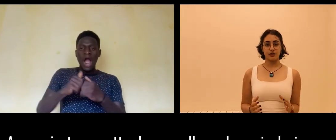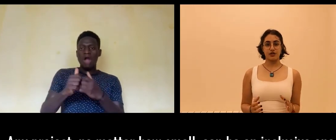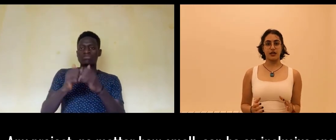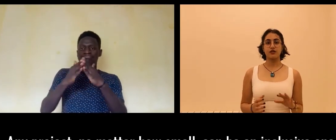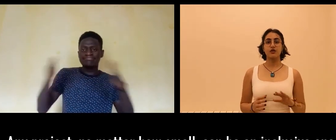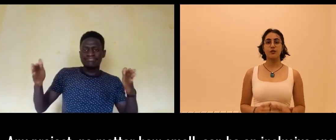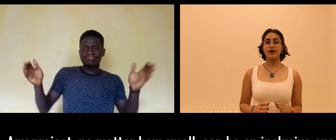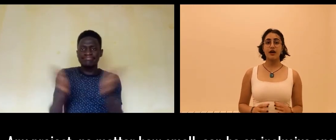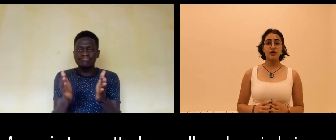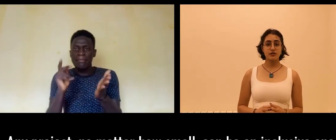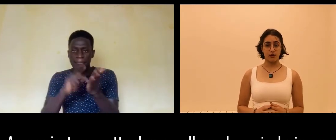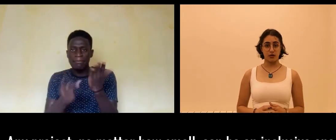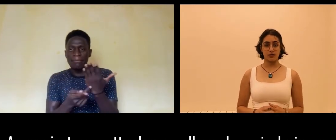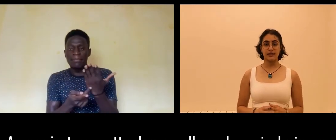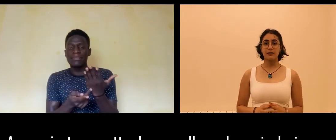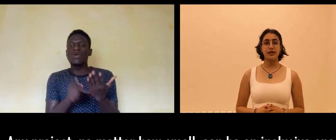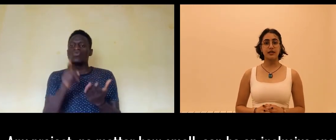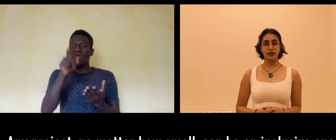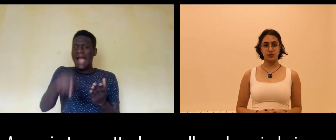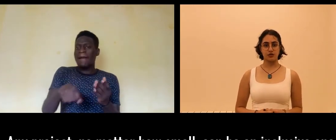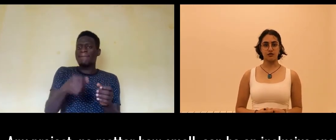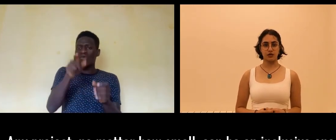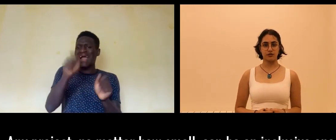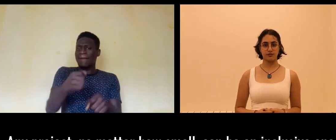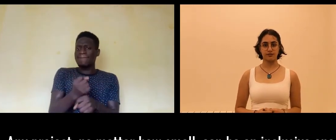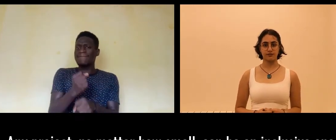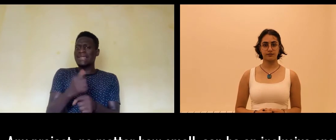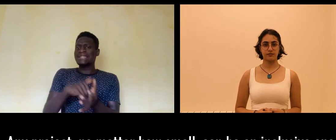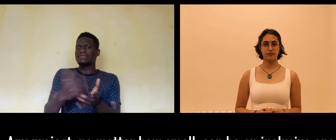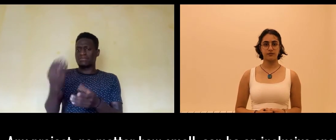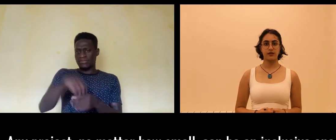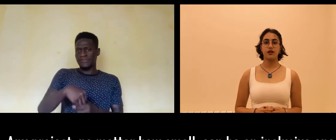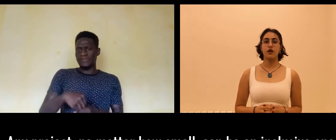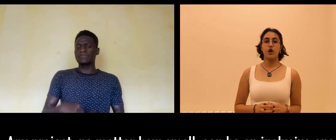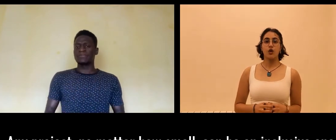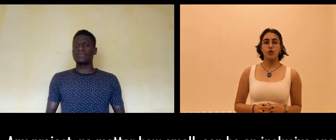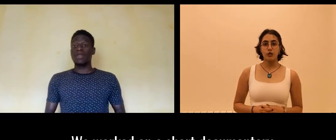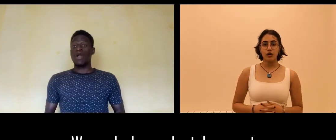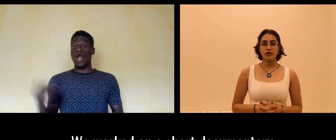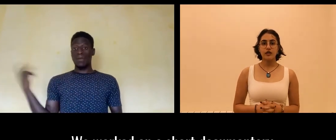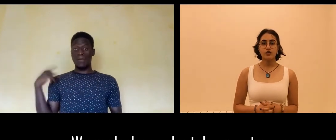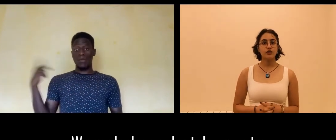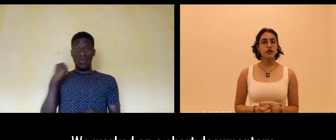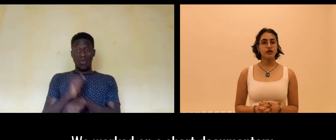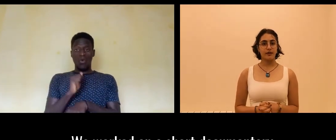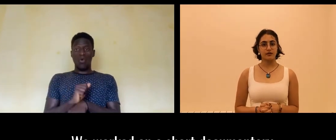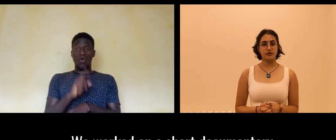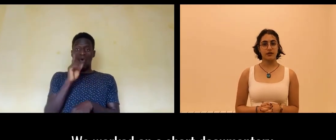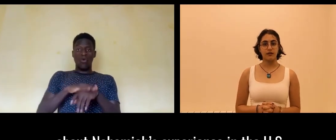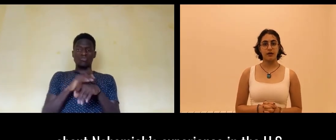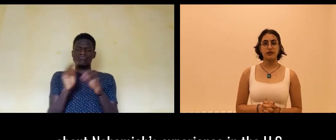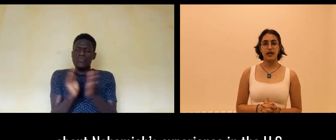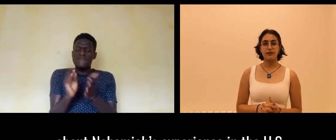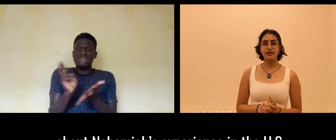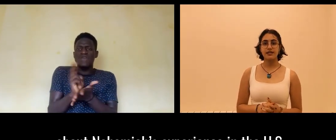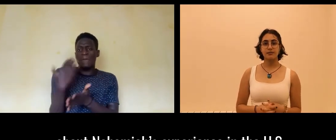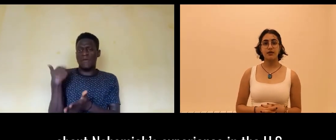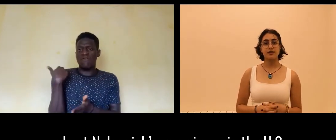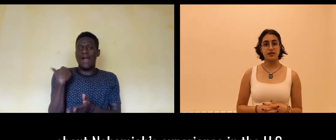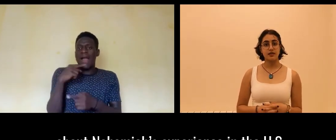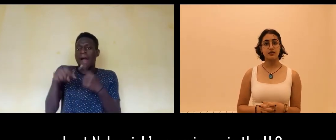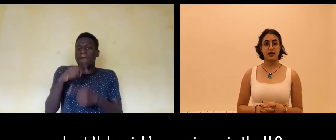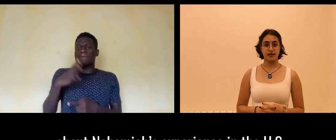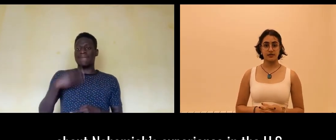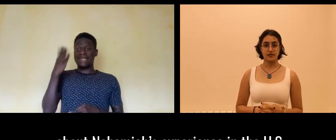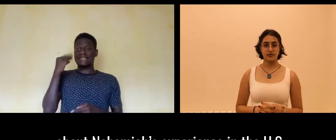Any project, no matter how small, can be an inclusive one. We worked on a short documentary about Nehemia's